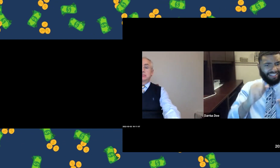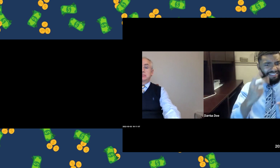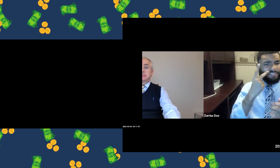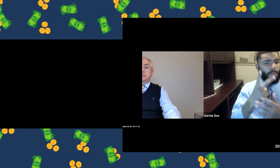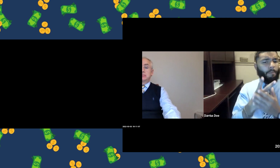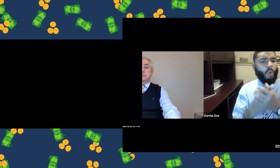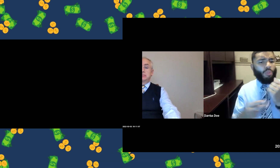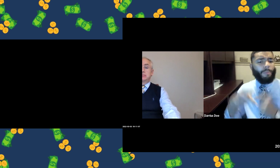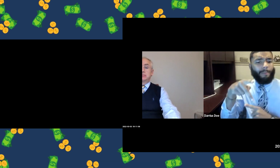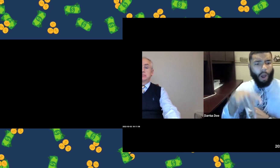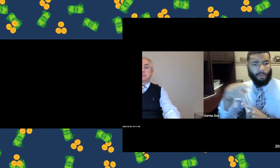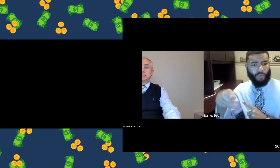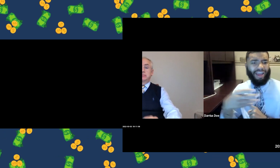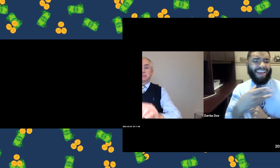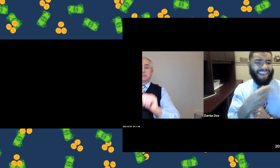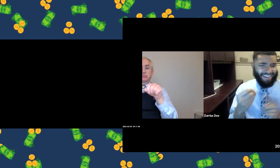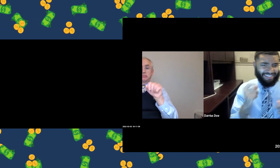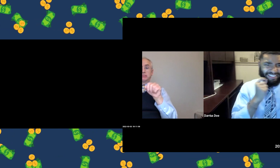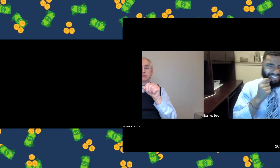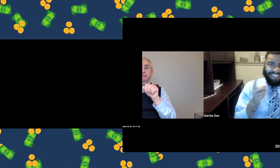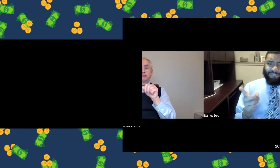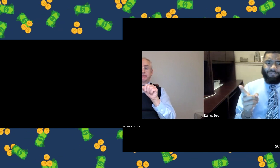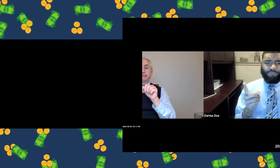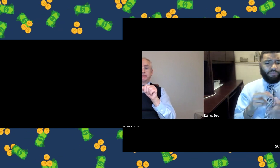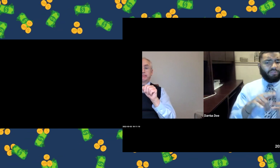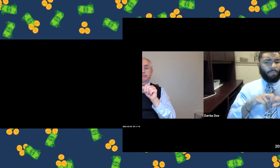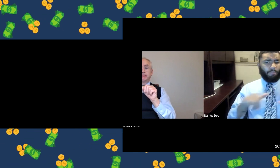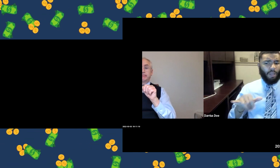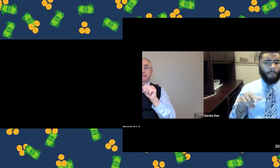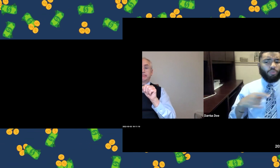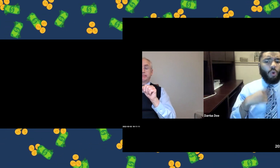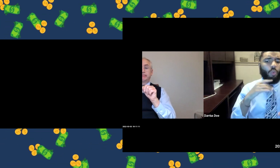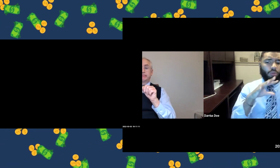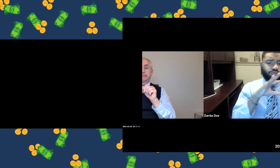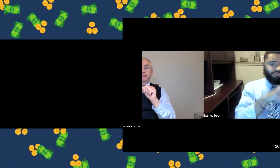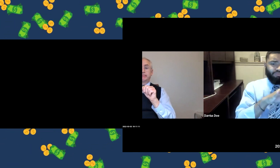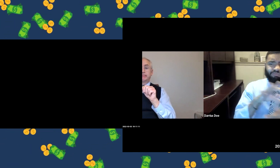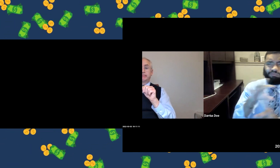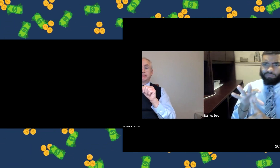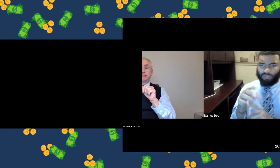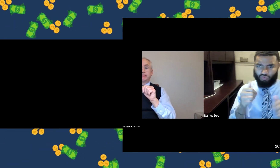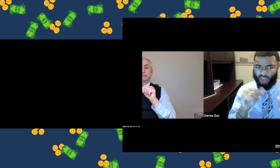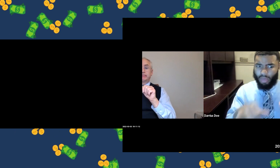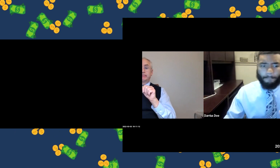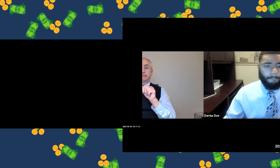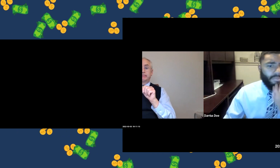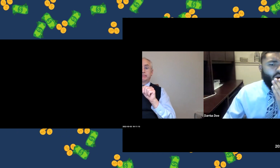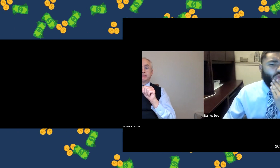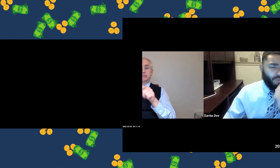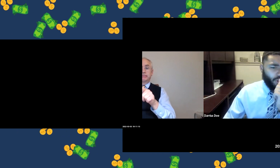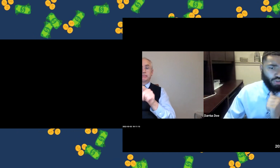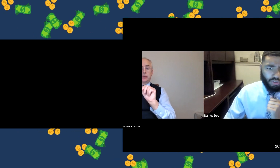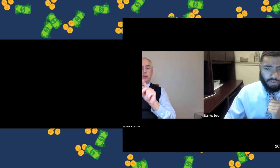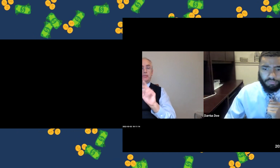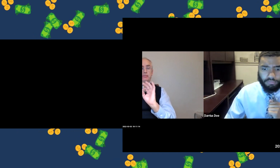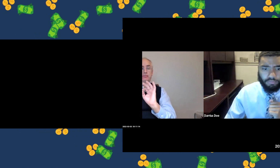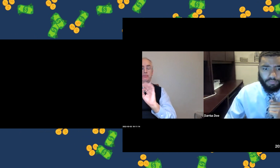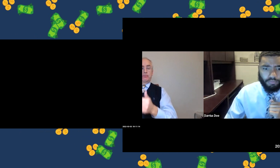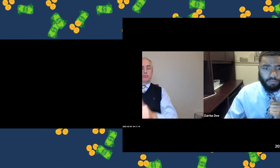Just give me one moment. I'm trying to make sure that everyone is able to see both Steven and the PowerPoint at the same time. So I'm going to try and see if I can spotlight